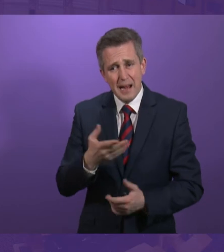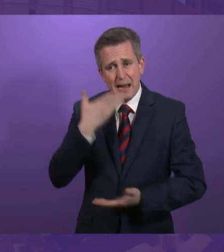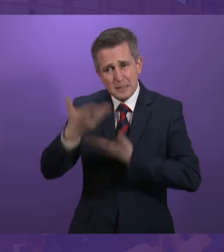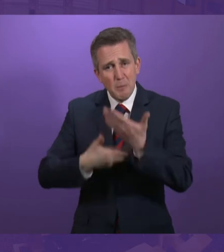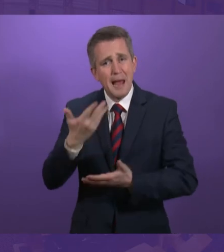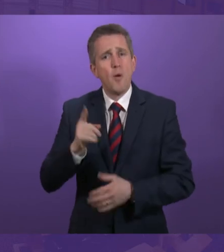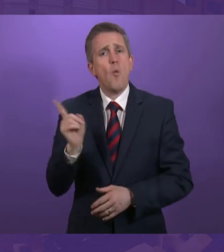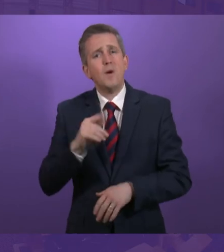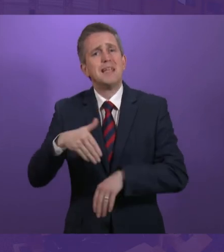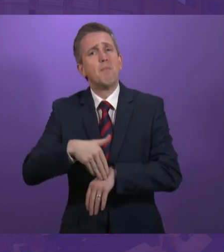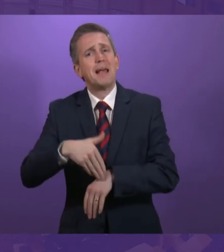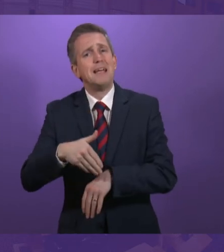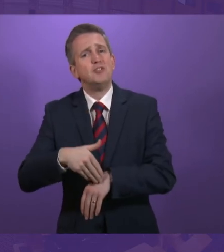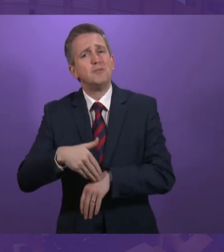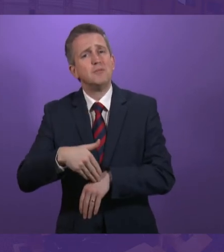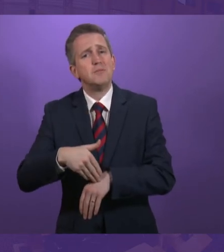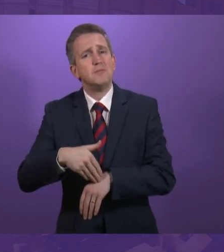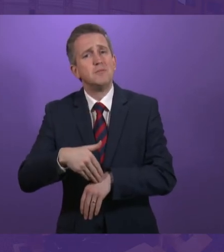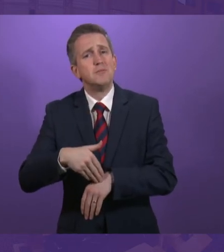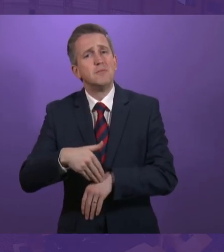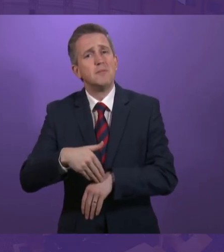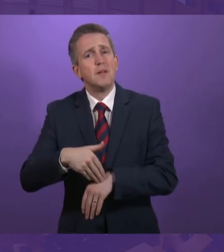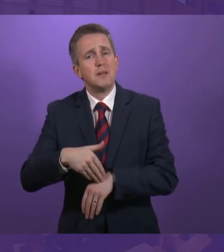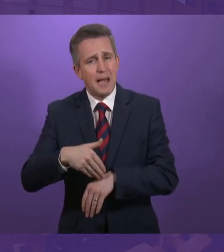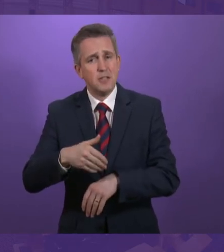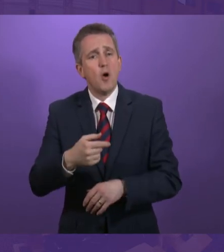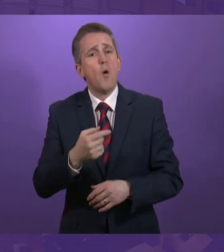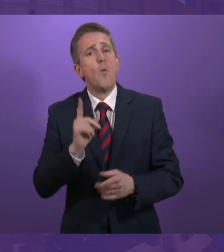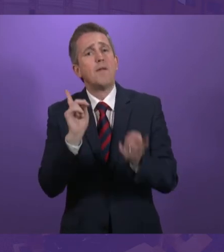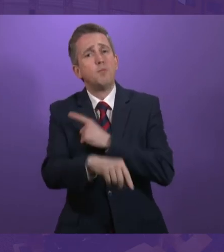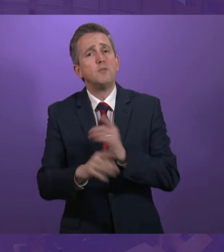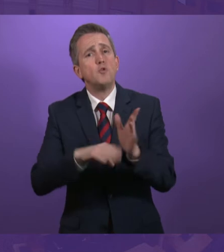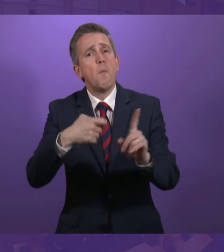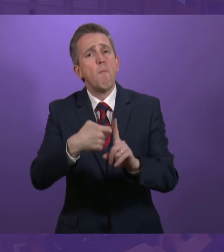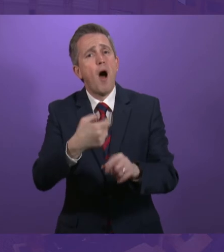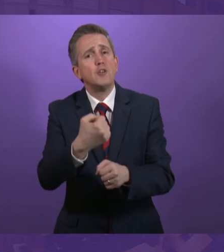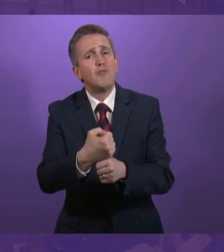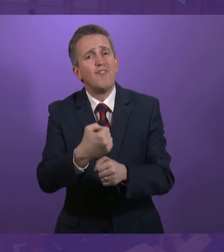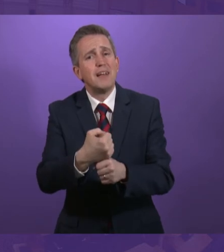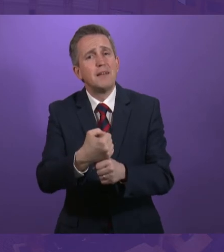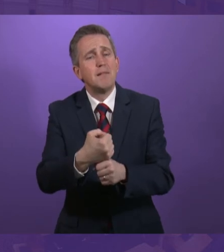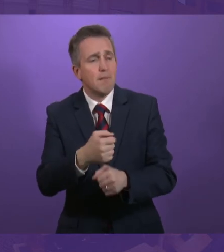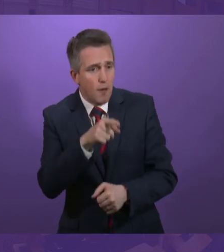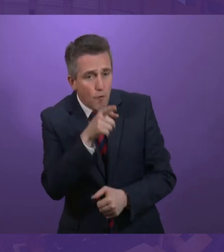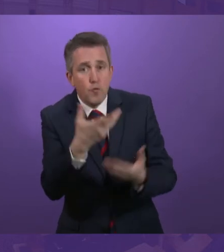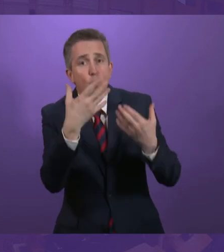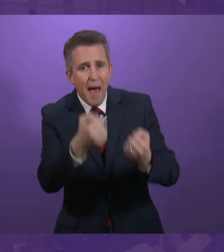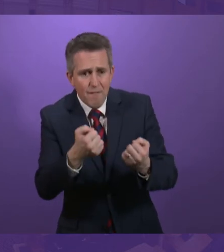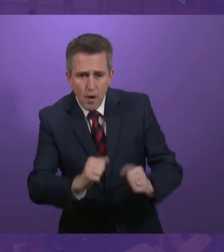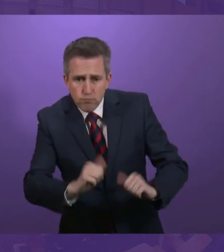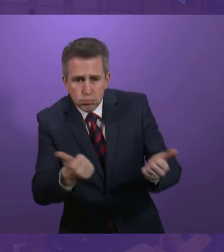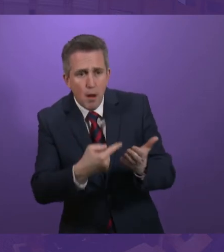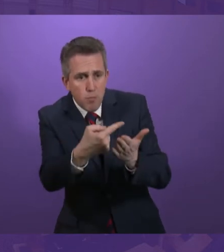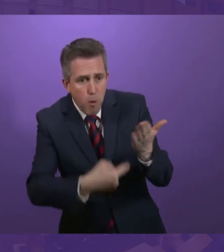of doing that as well. And that's why I've made very clear in my response to Mark Griffin. If you've got realistic proposals that want to come forward,